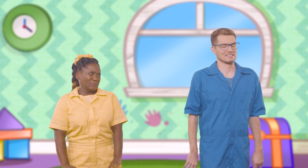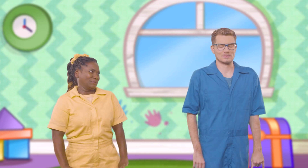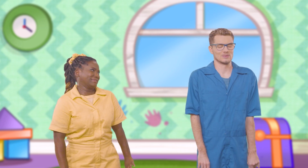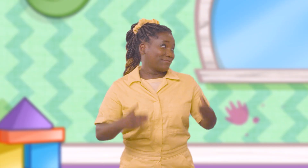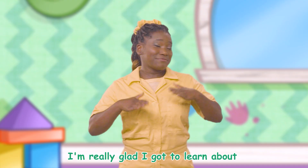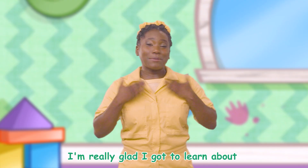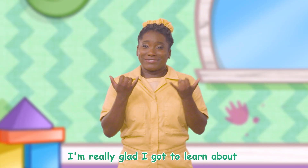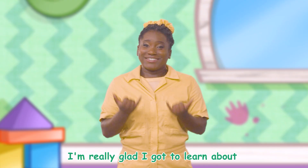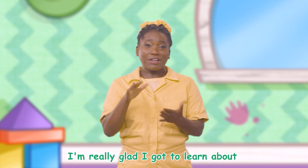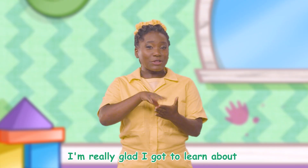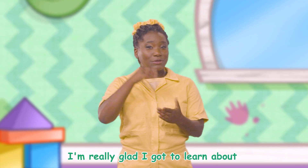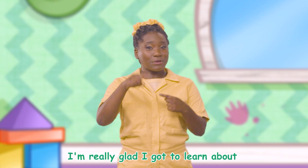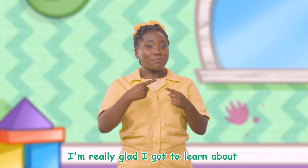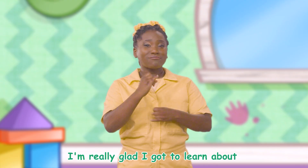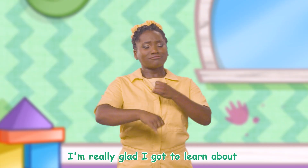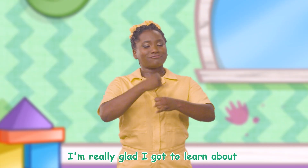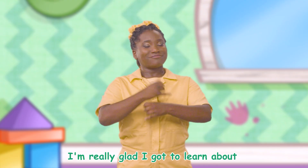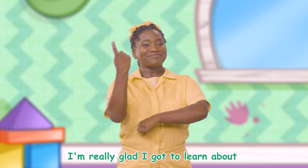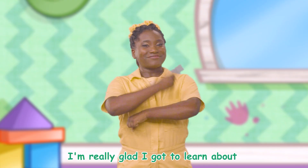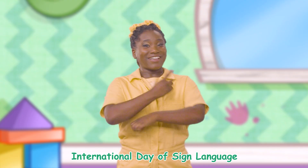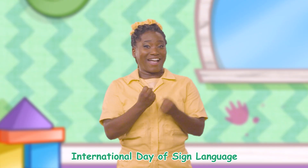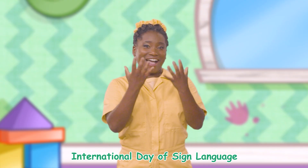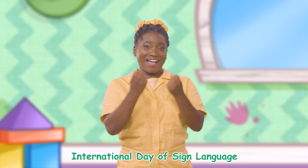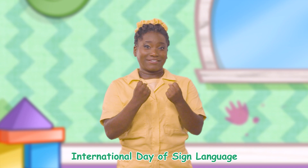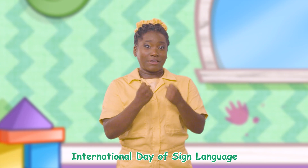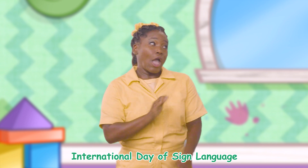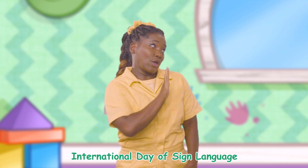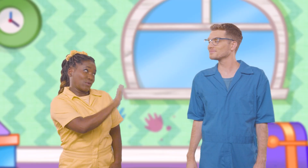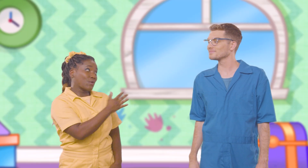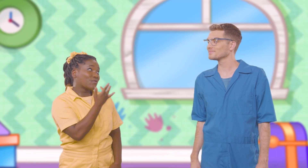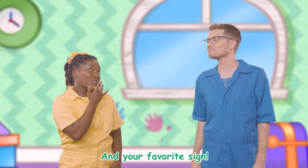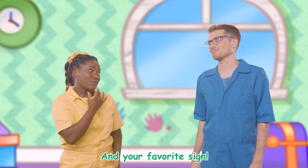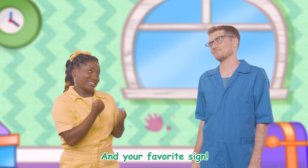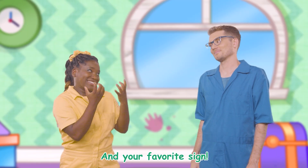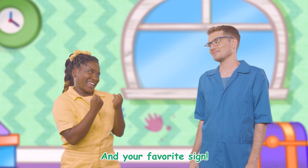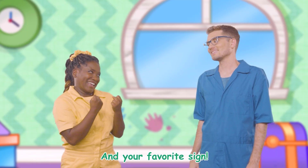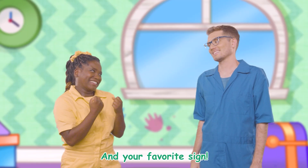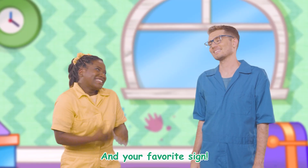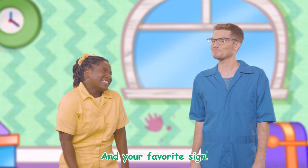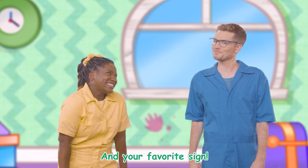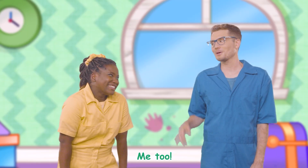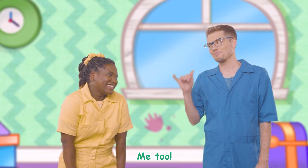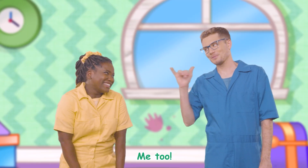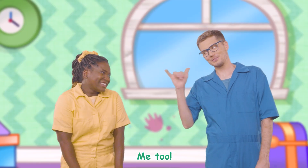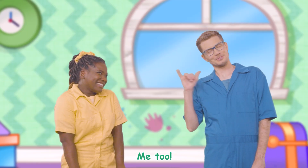I'm really glad I got to learn about International Day of Sign Language And your favorite sign And your too